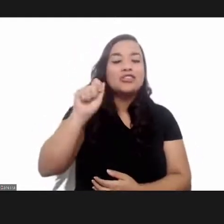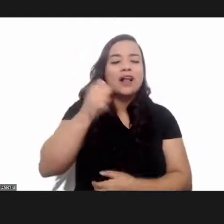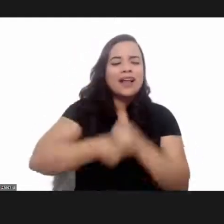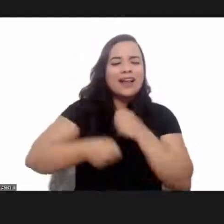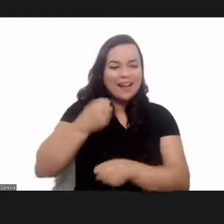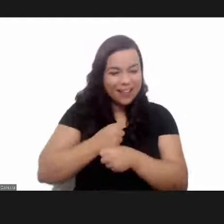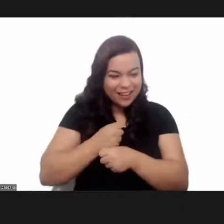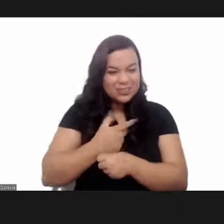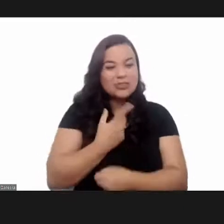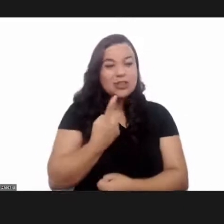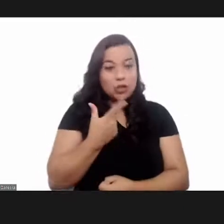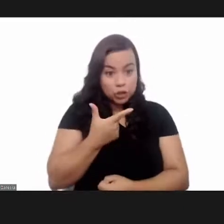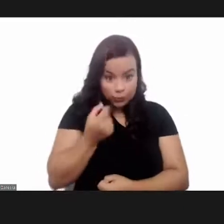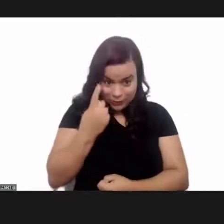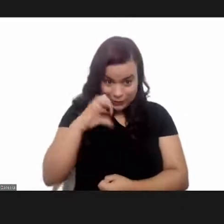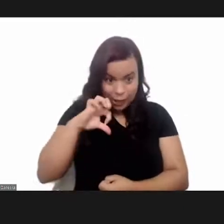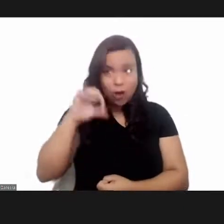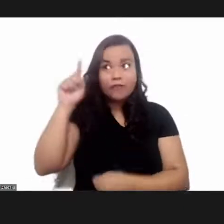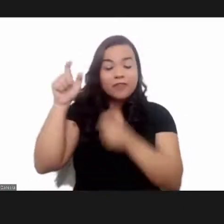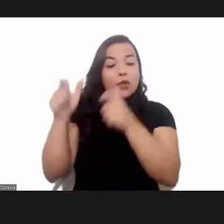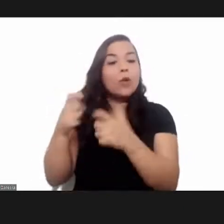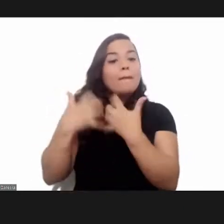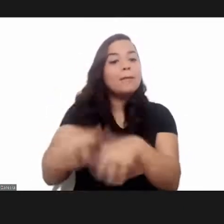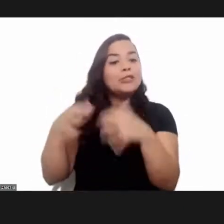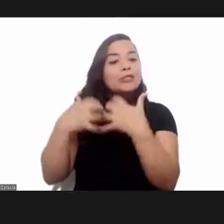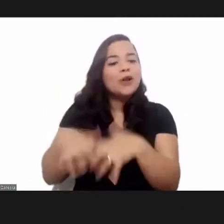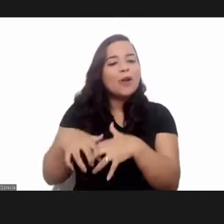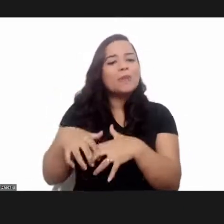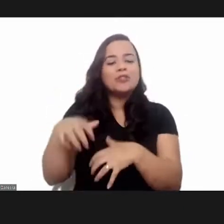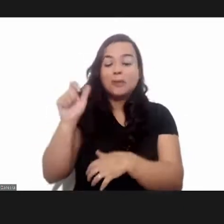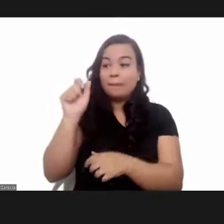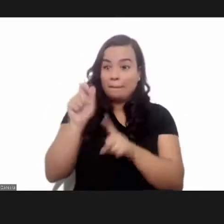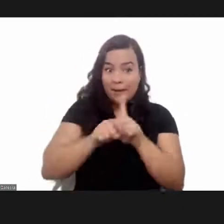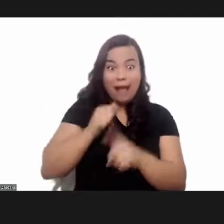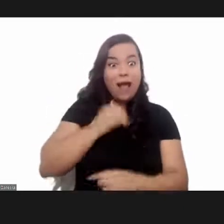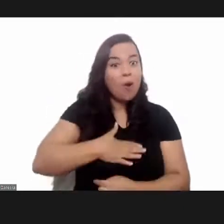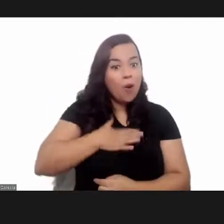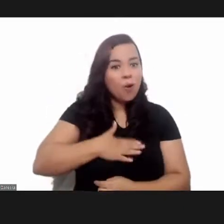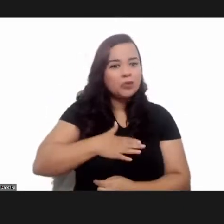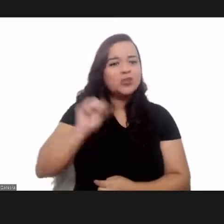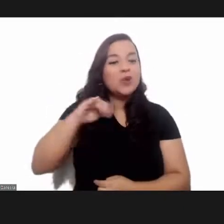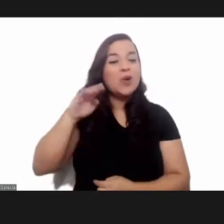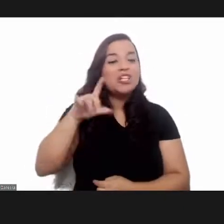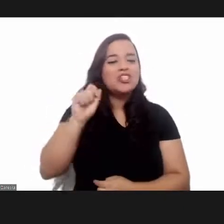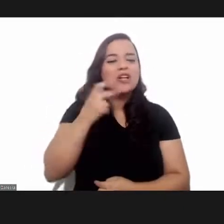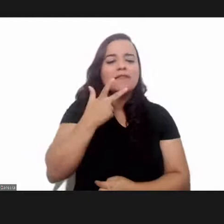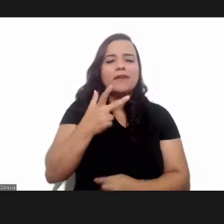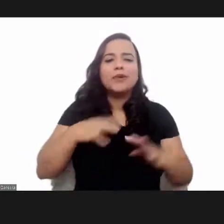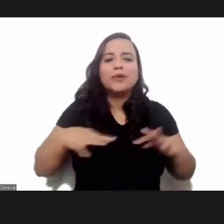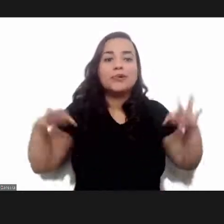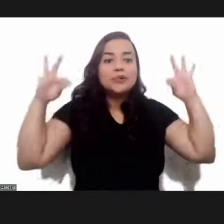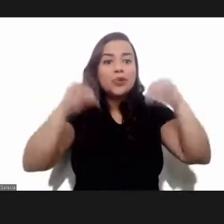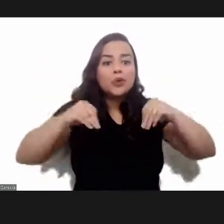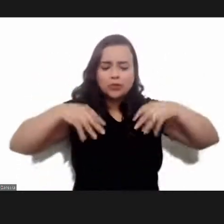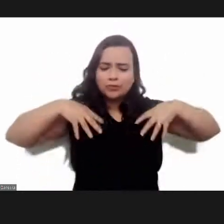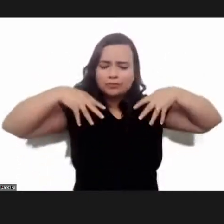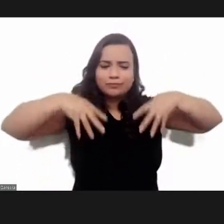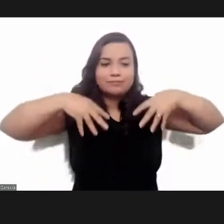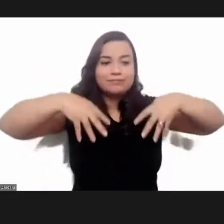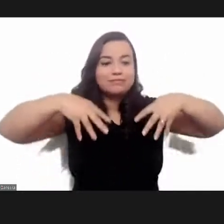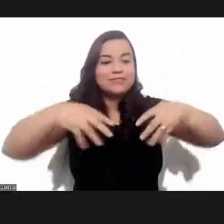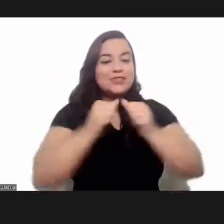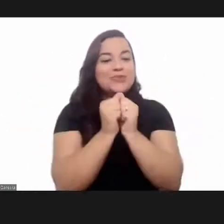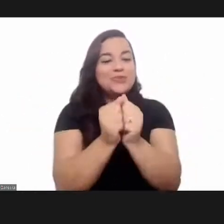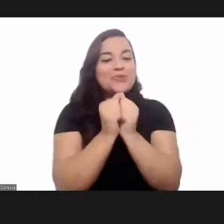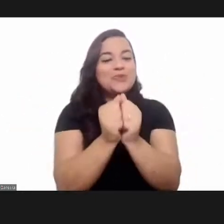August 2019 in Petropolis, when Angela said what I could say with people who are marching together,